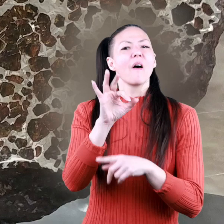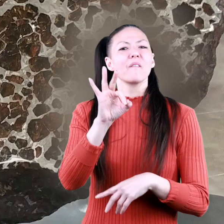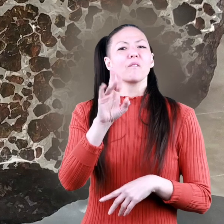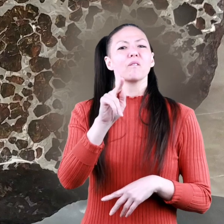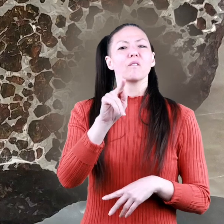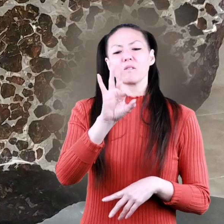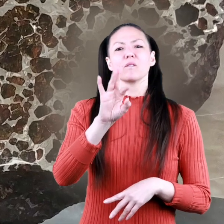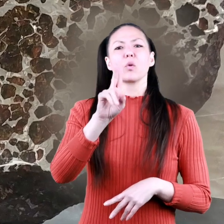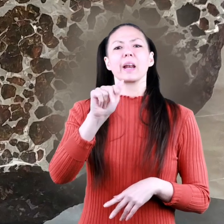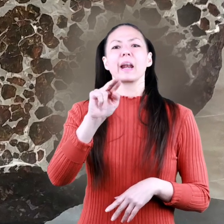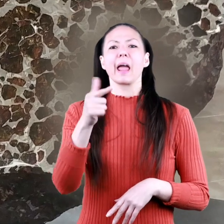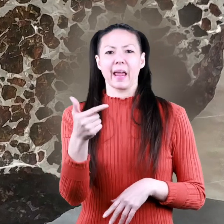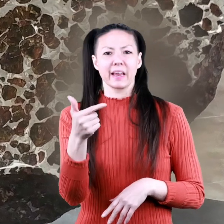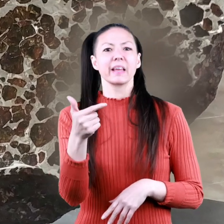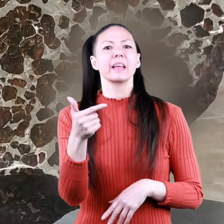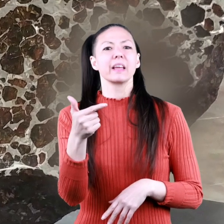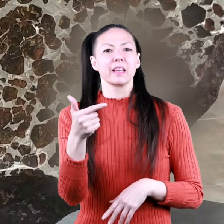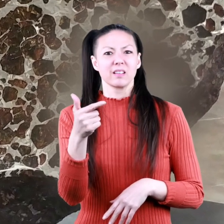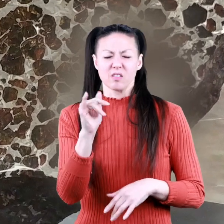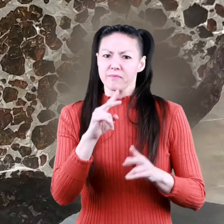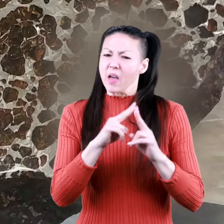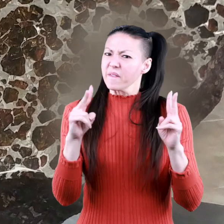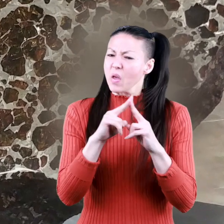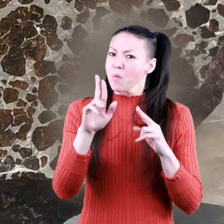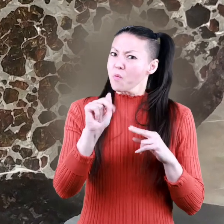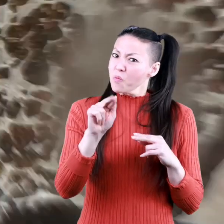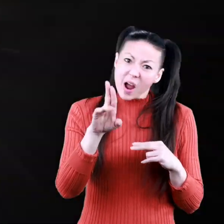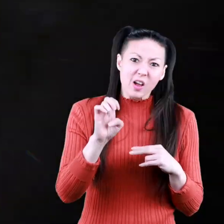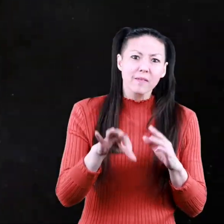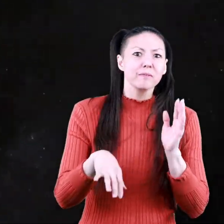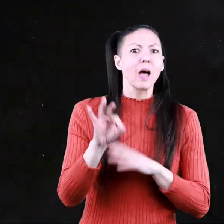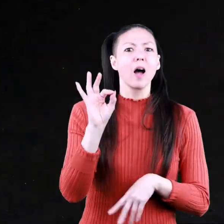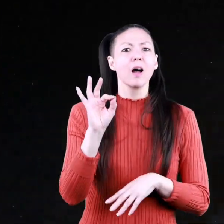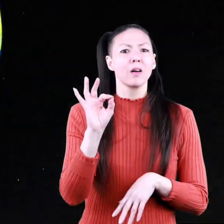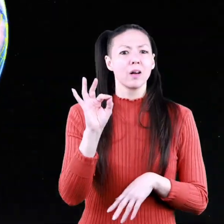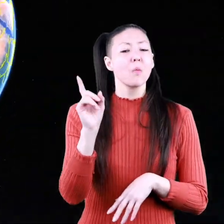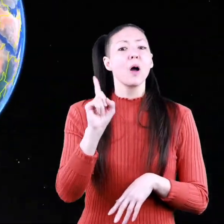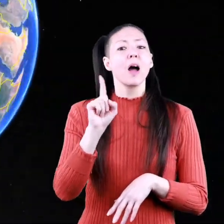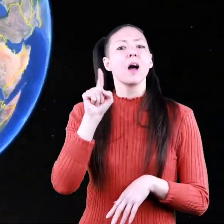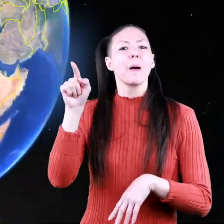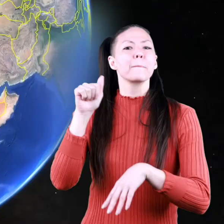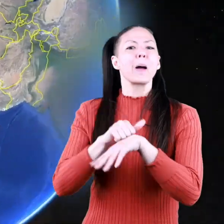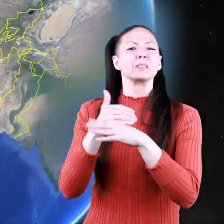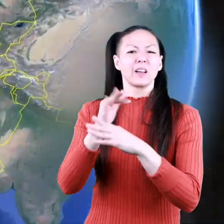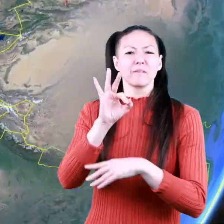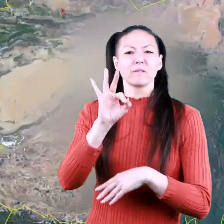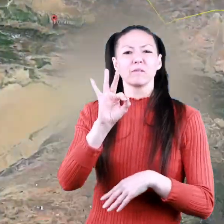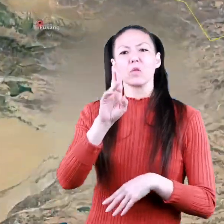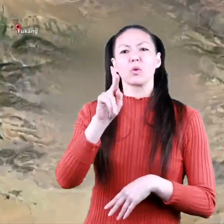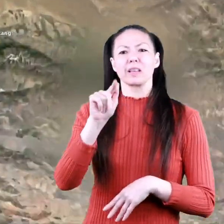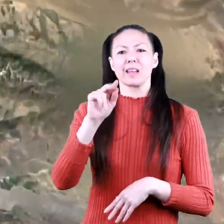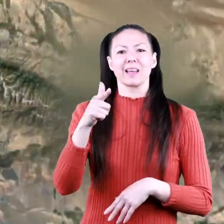Fukang meteorite was a very rare discovery. It was discovered in the mountains near Fukang, China.